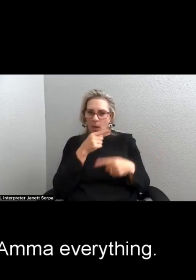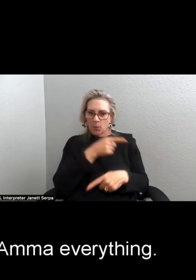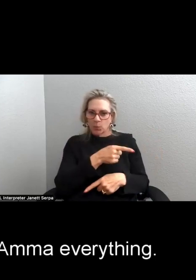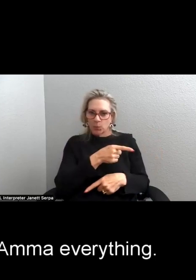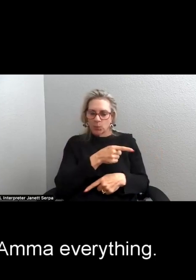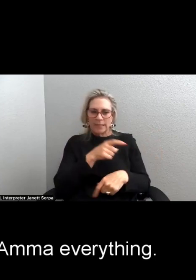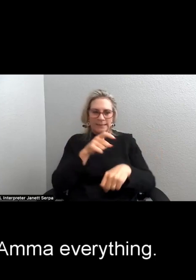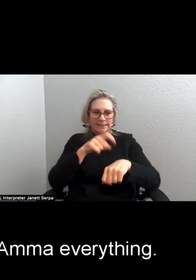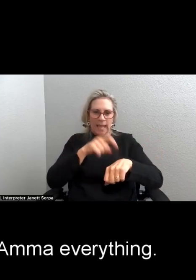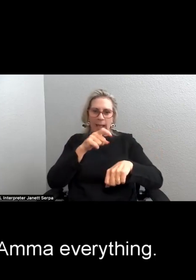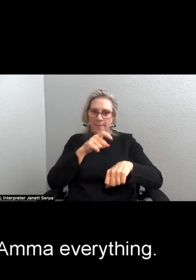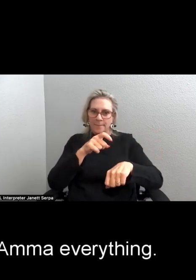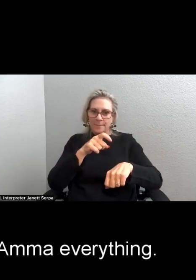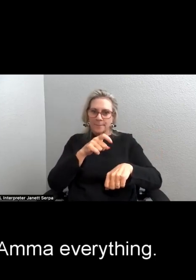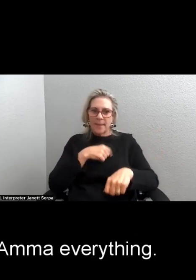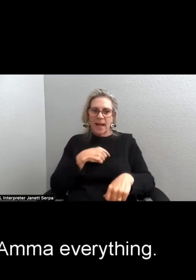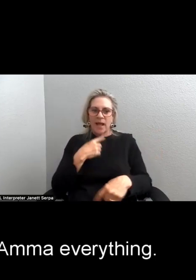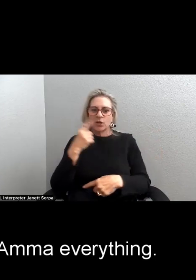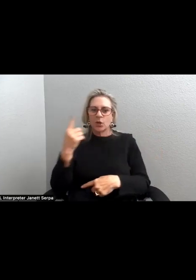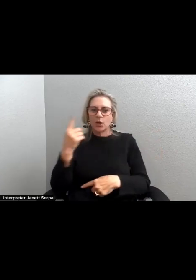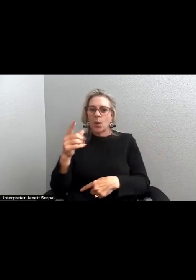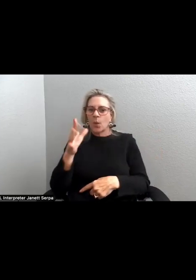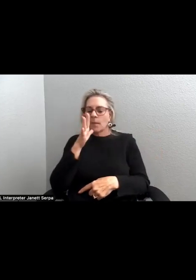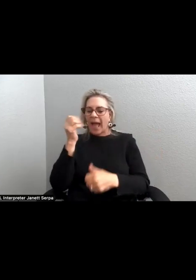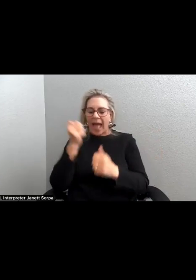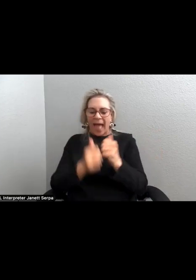It's time I told Amma everything.